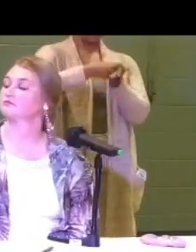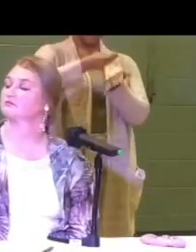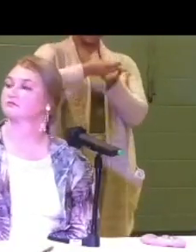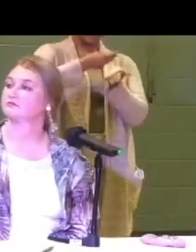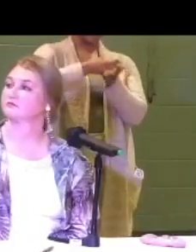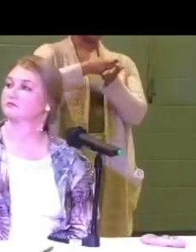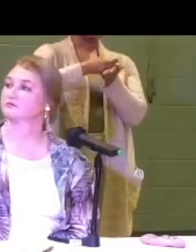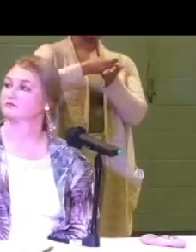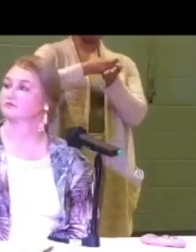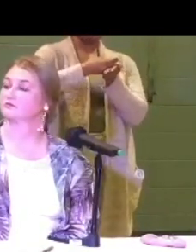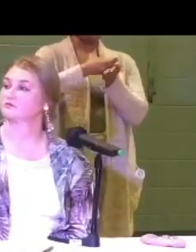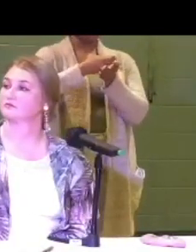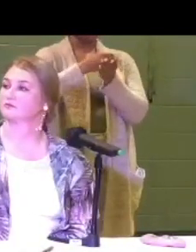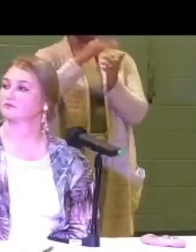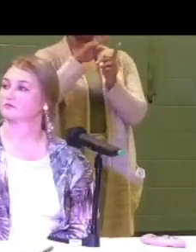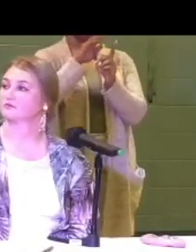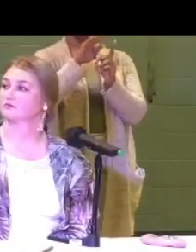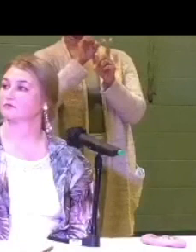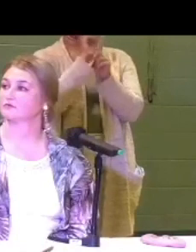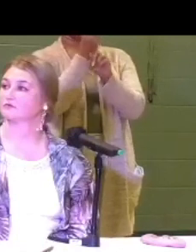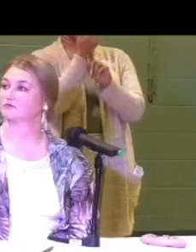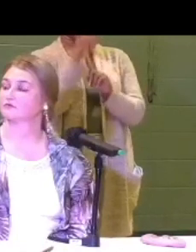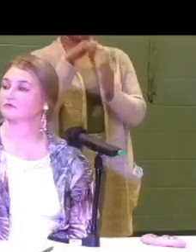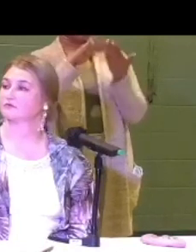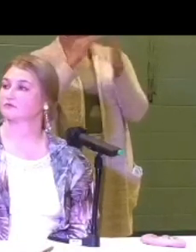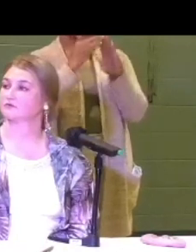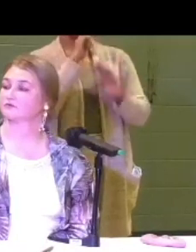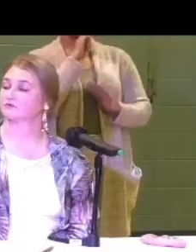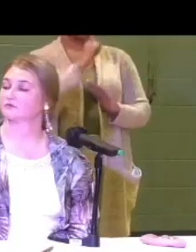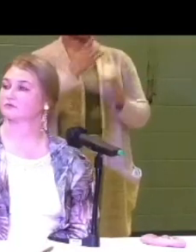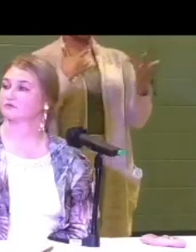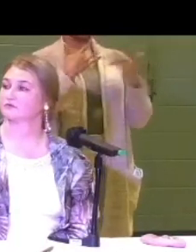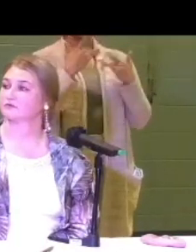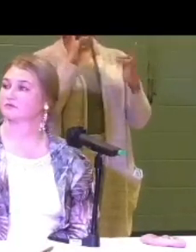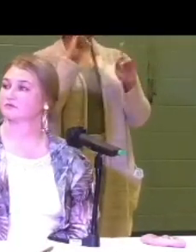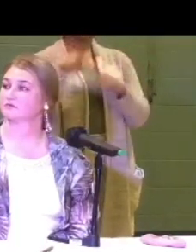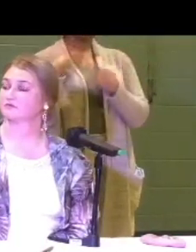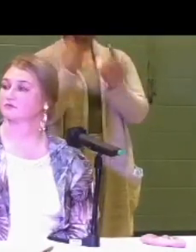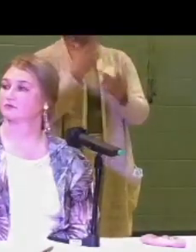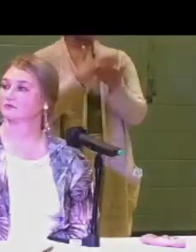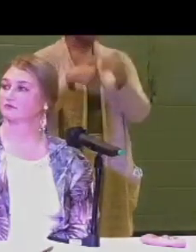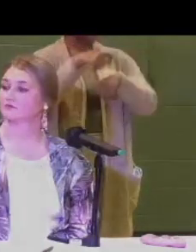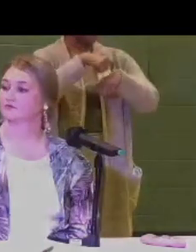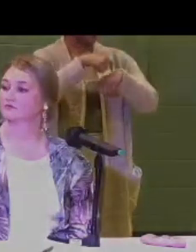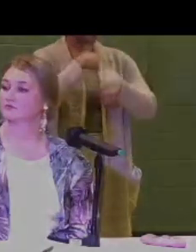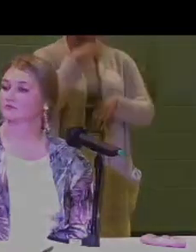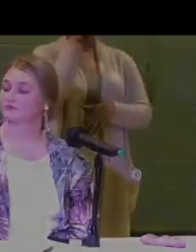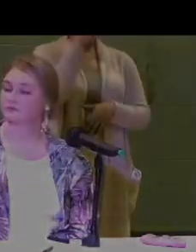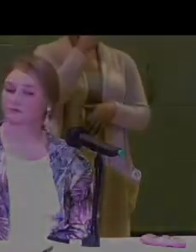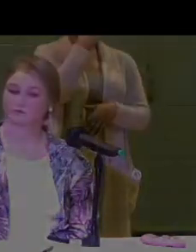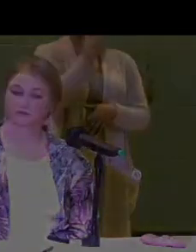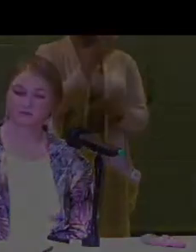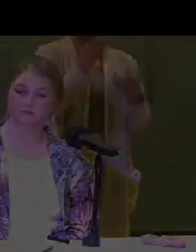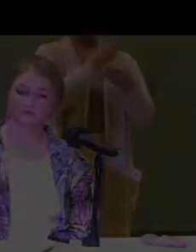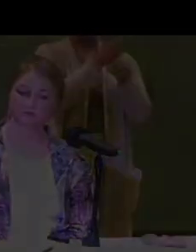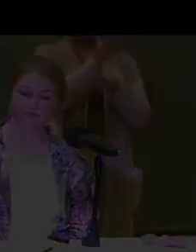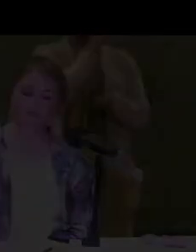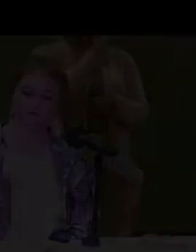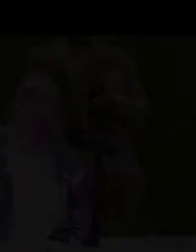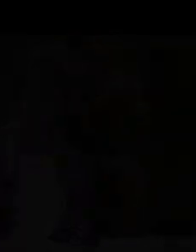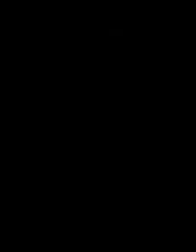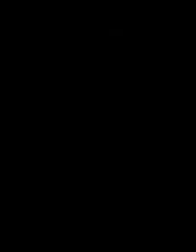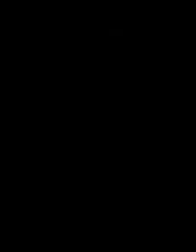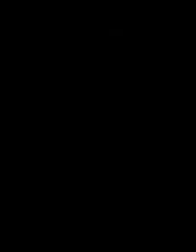of the community has been a concern for quite some time. So I would say making sure, one, you understand finances,